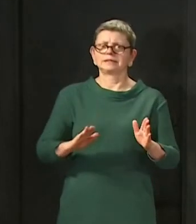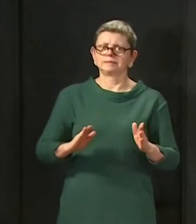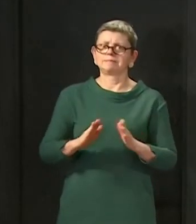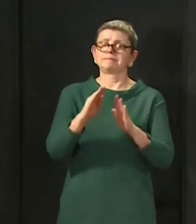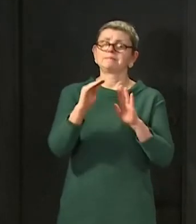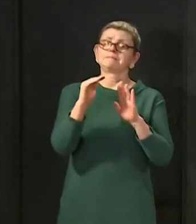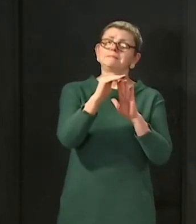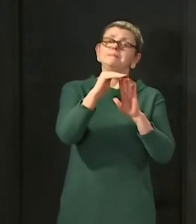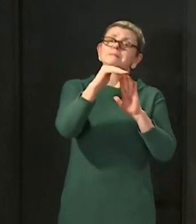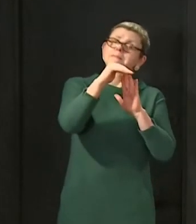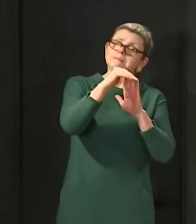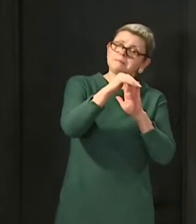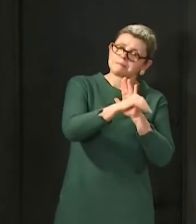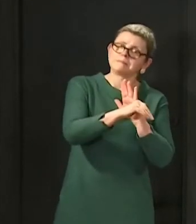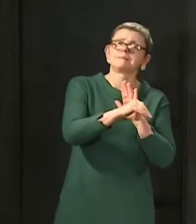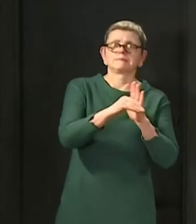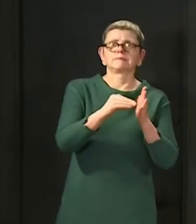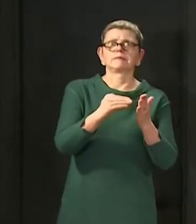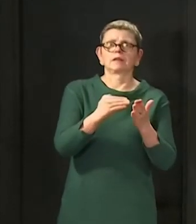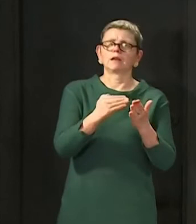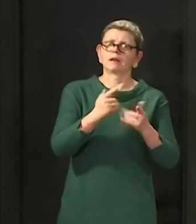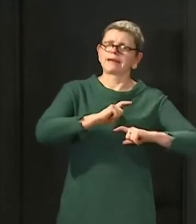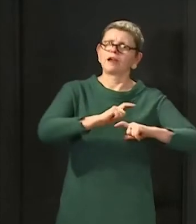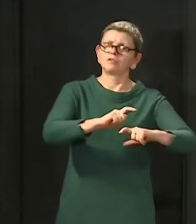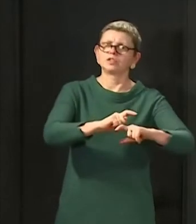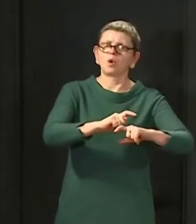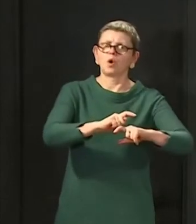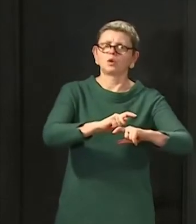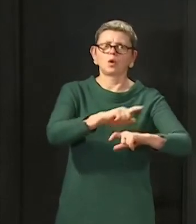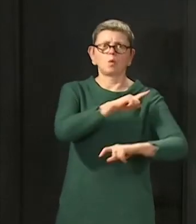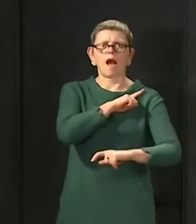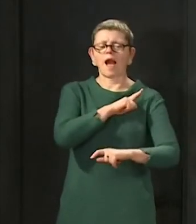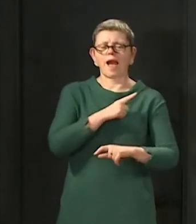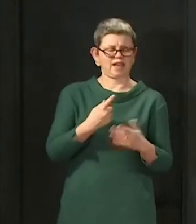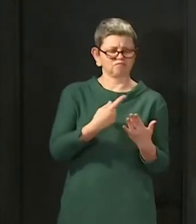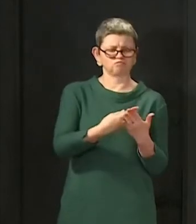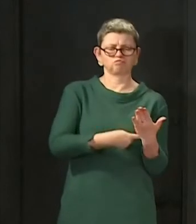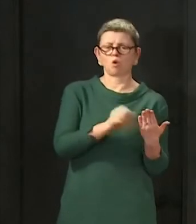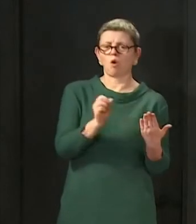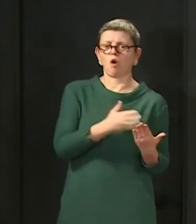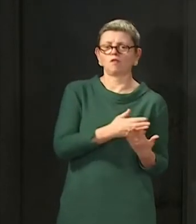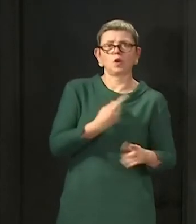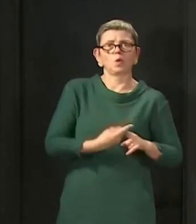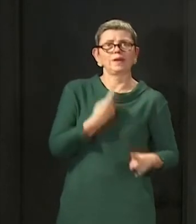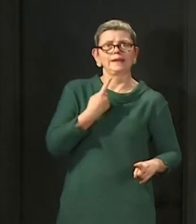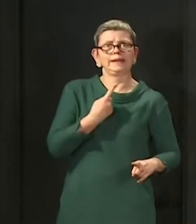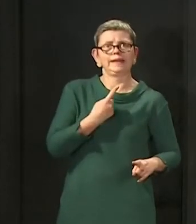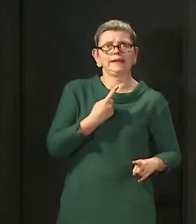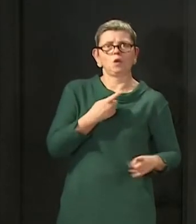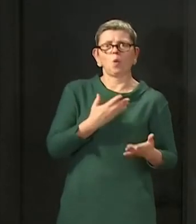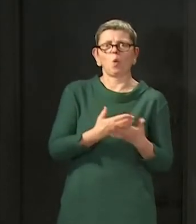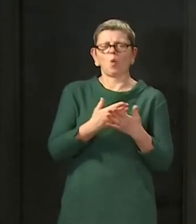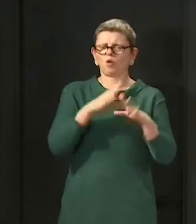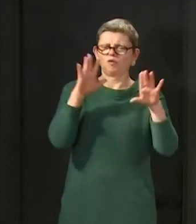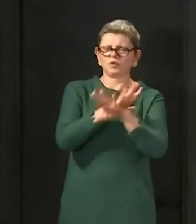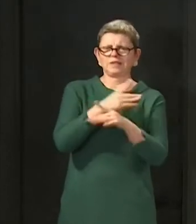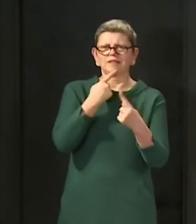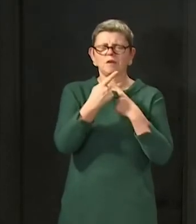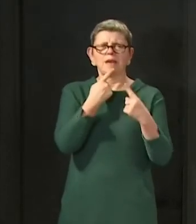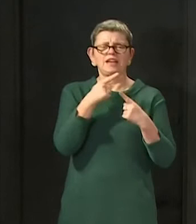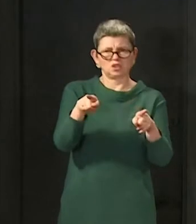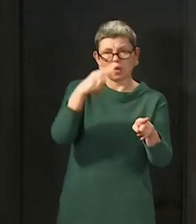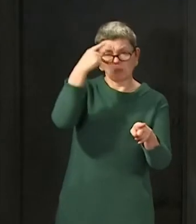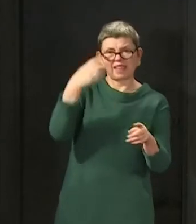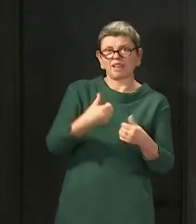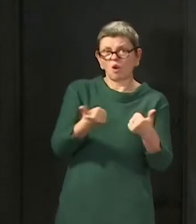mustn't squander our progress by easing up too soon or by sending mixed messages that result in people thinking that it's OK